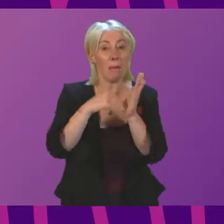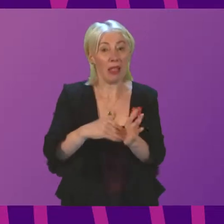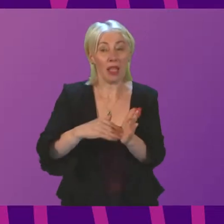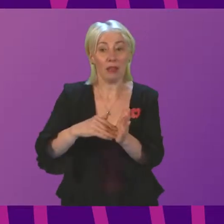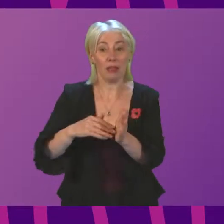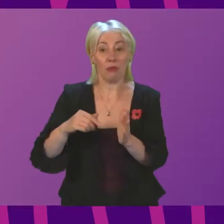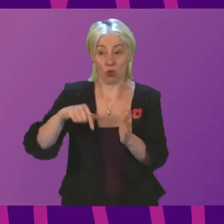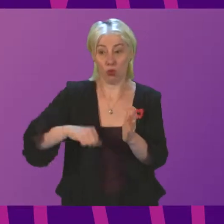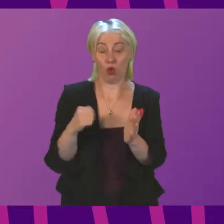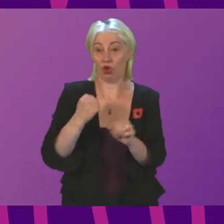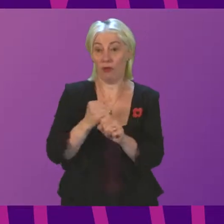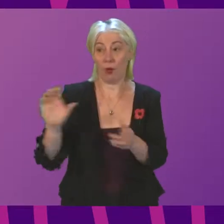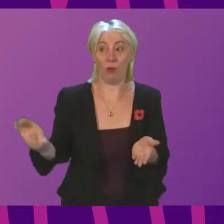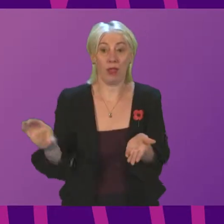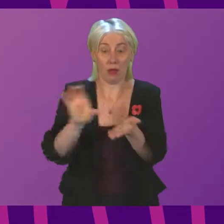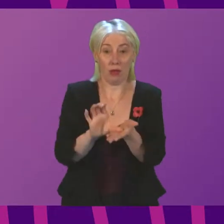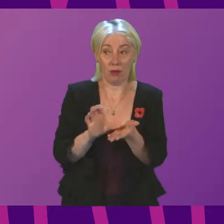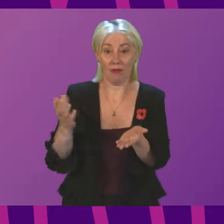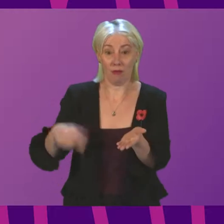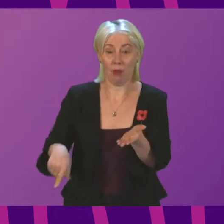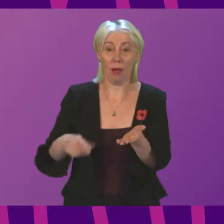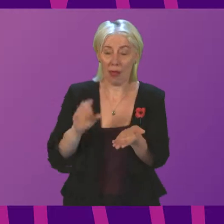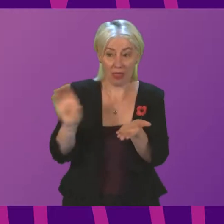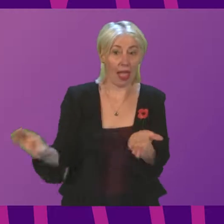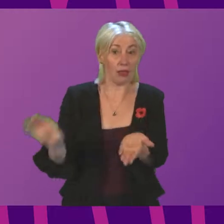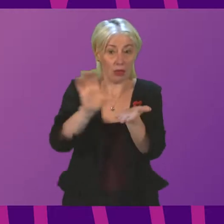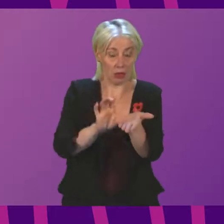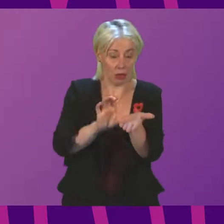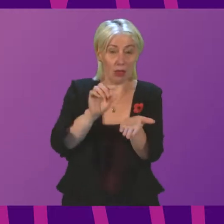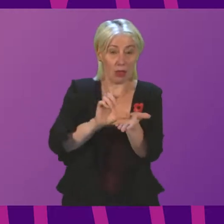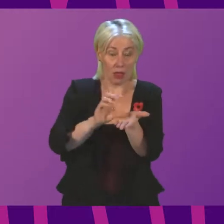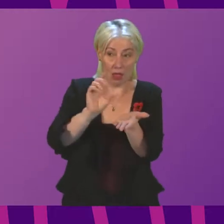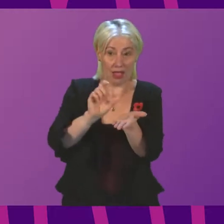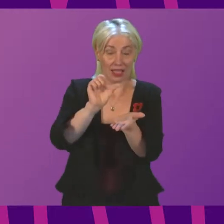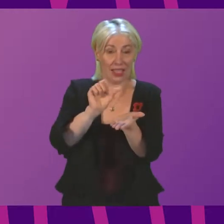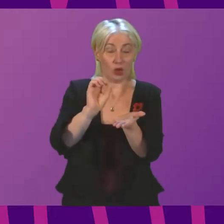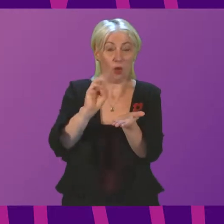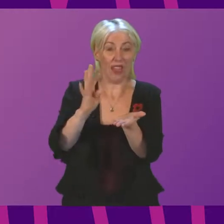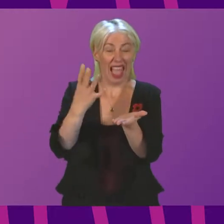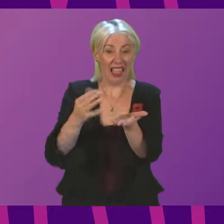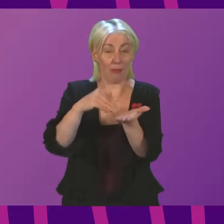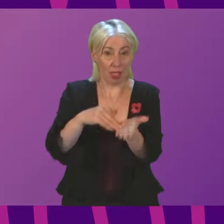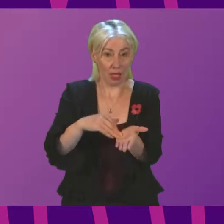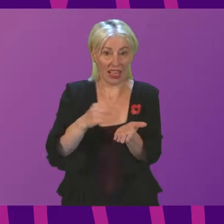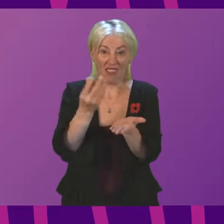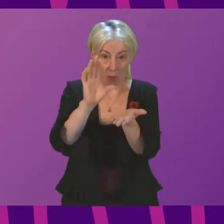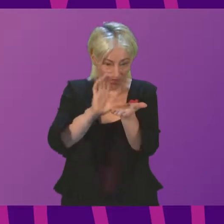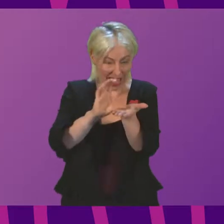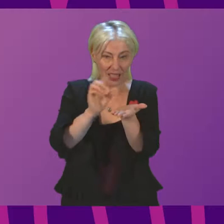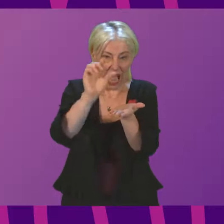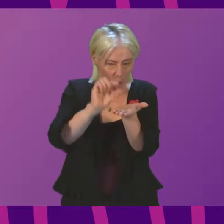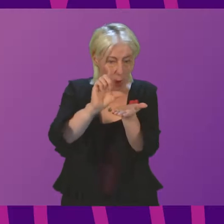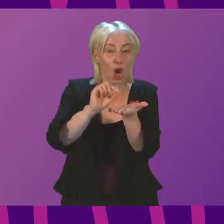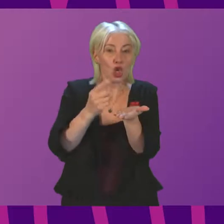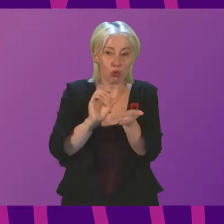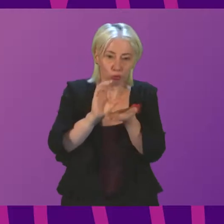this year. How much of that money will his Government commit to Scotland's NHS right now? The Deputy First Minister.